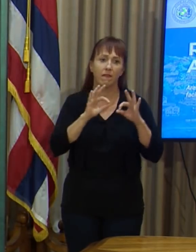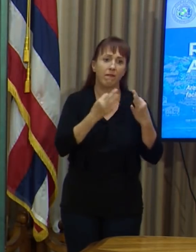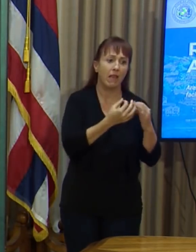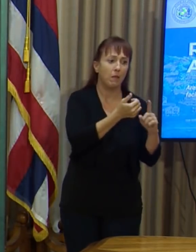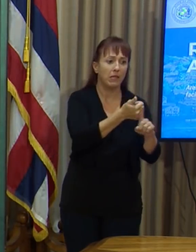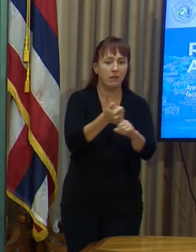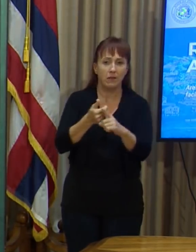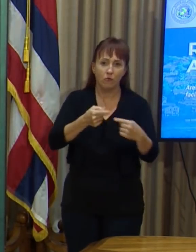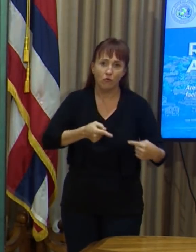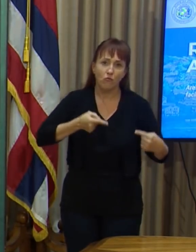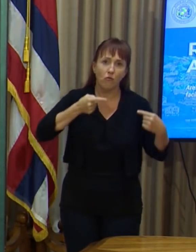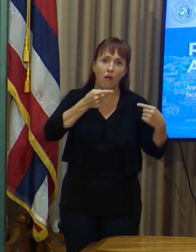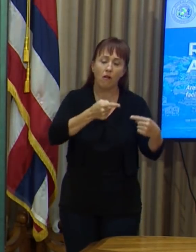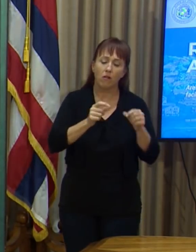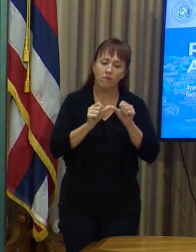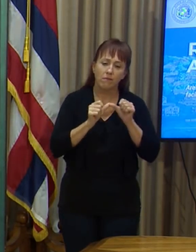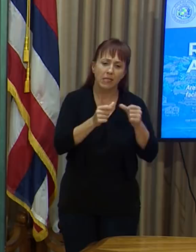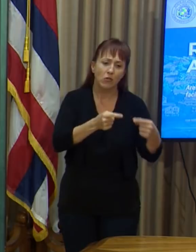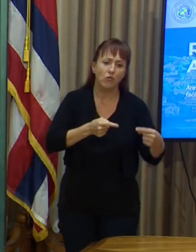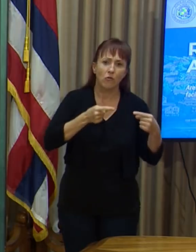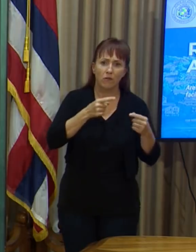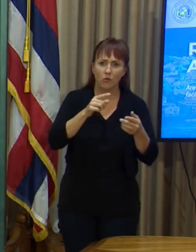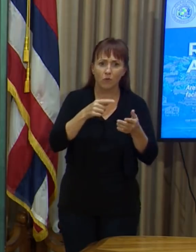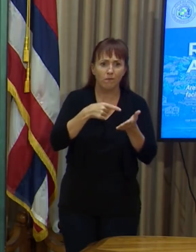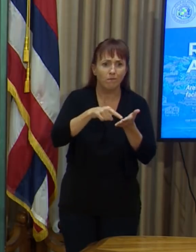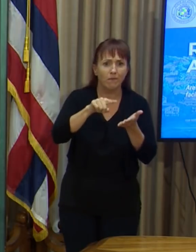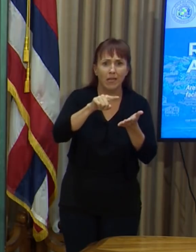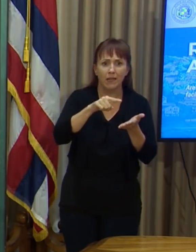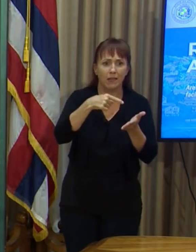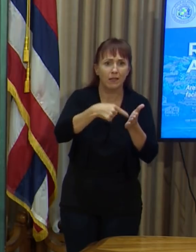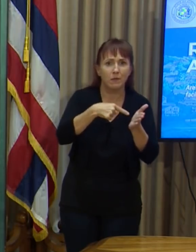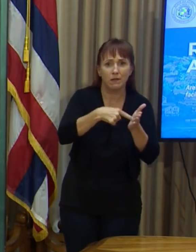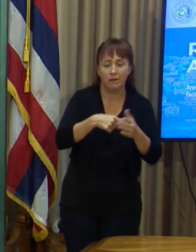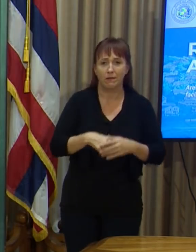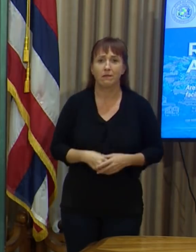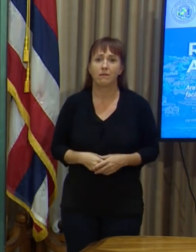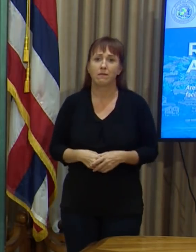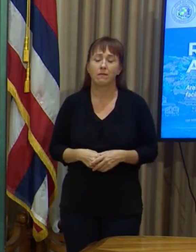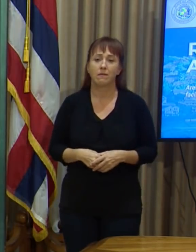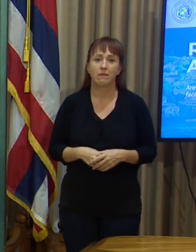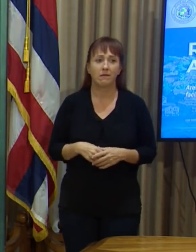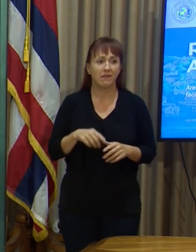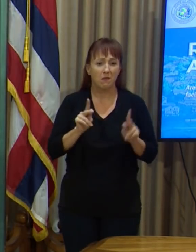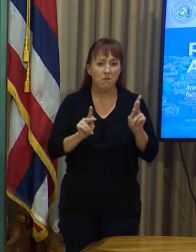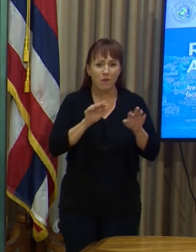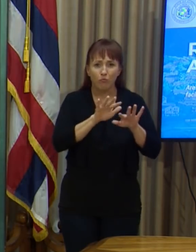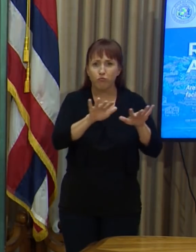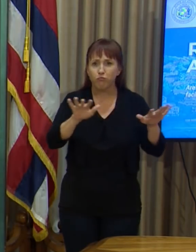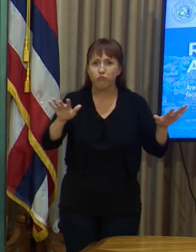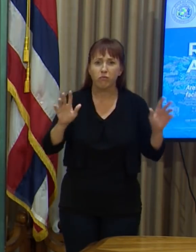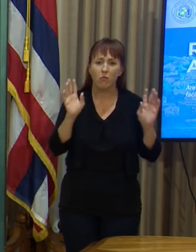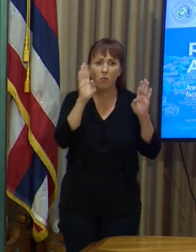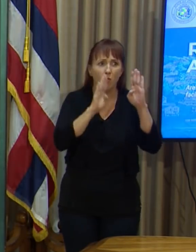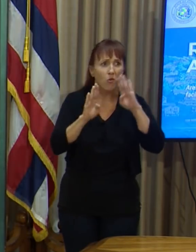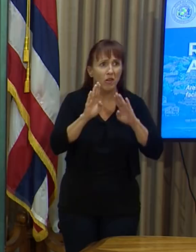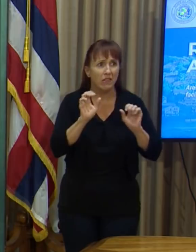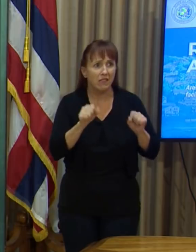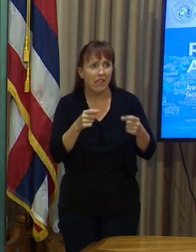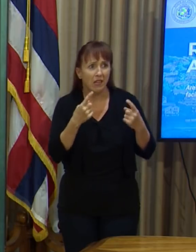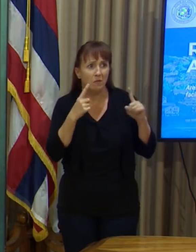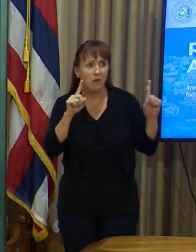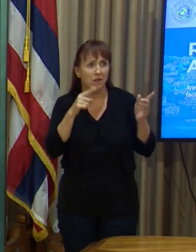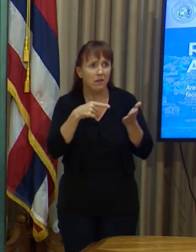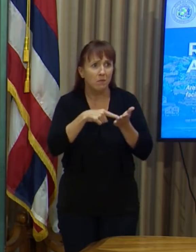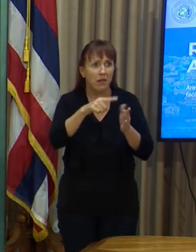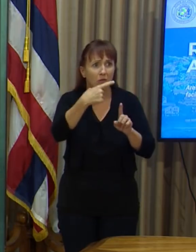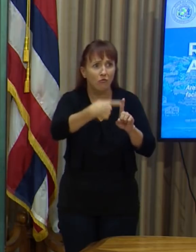and continue to struggle to make ends meet and many are worried about whether they would be able to make